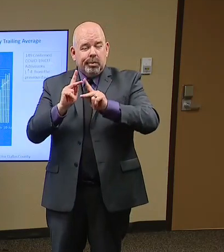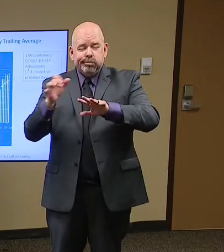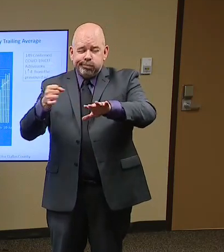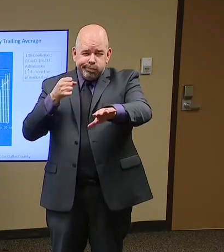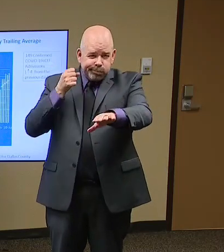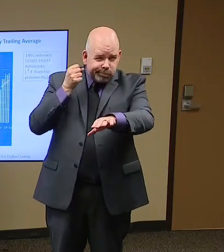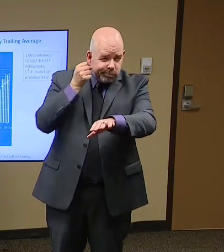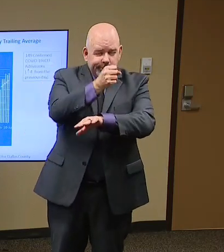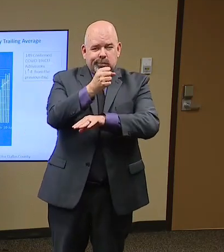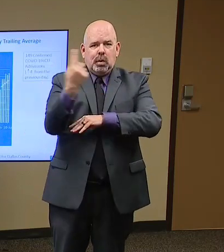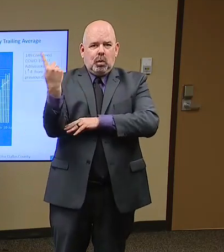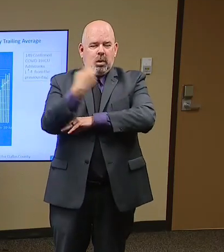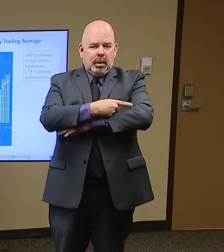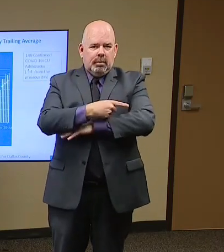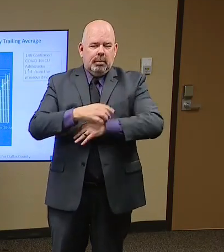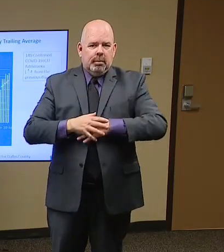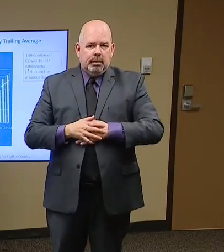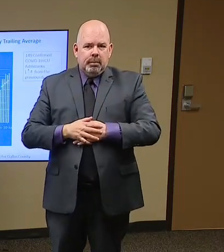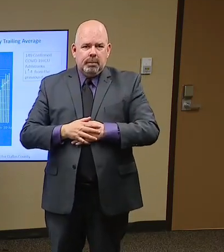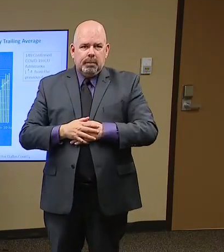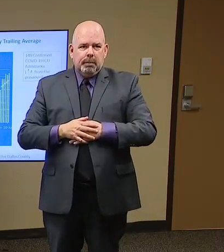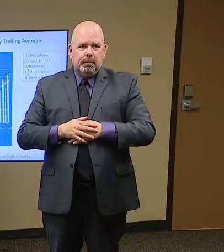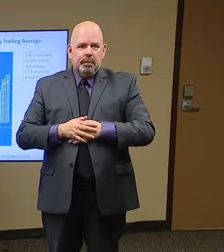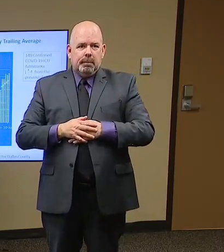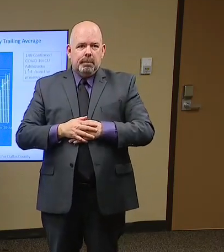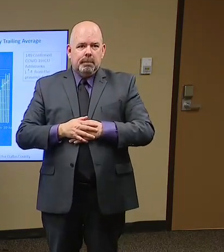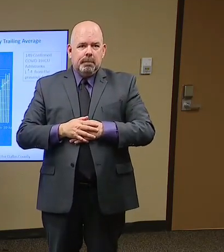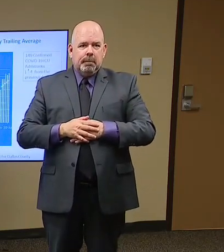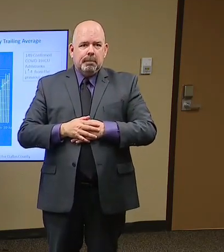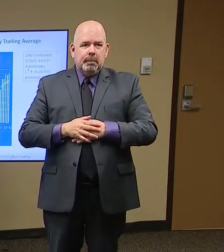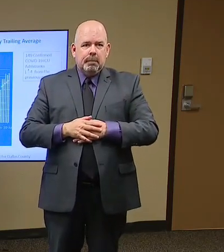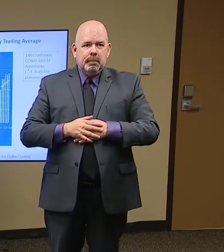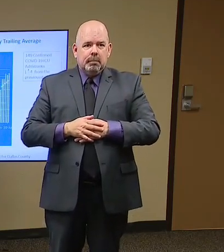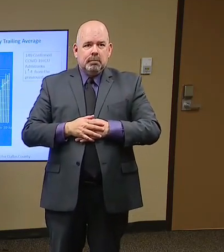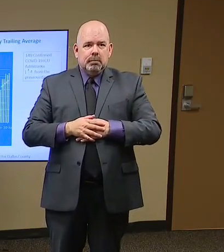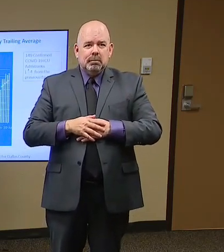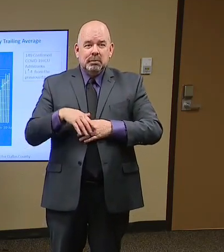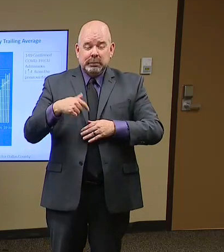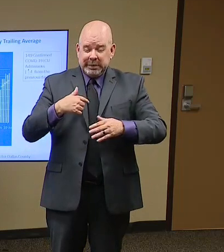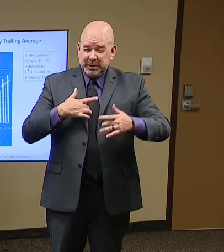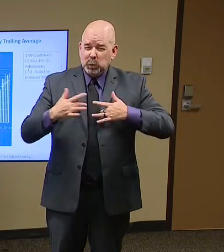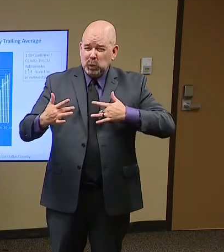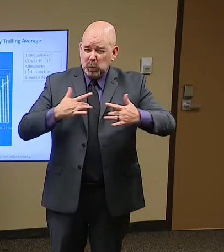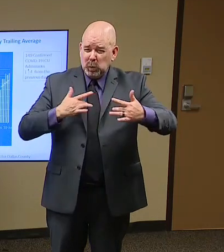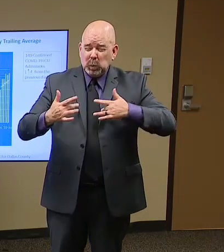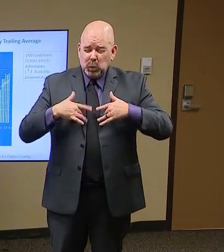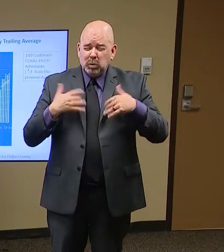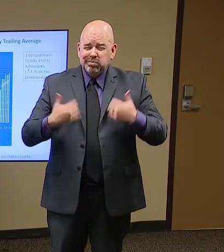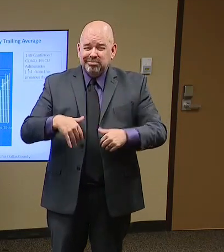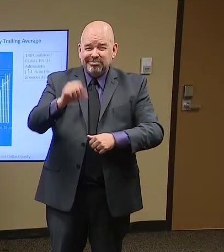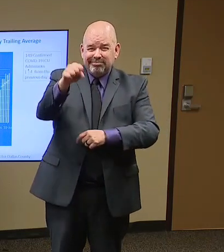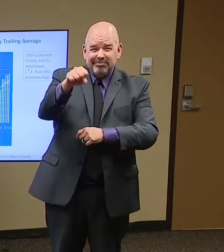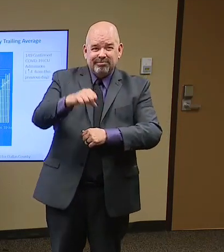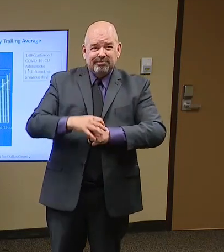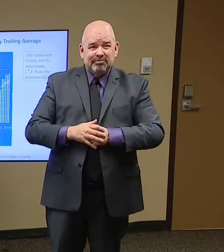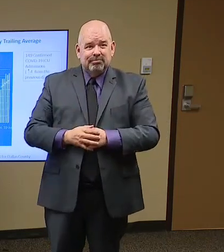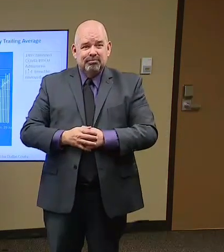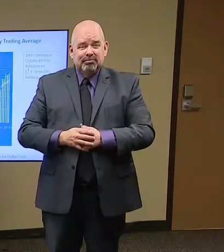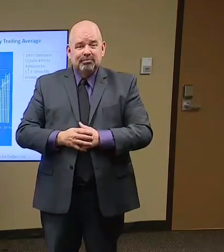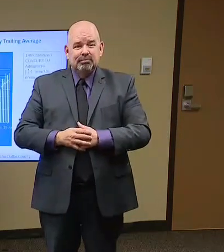And so, again, very, very alarming, concerning numbers from what's going on in the